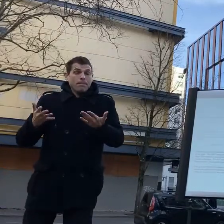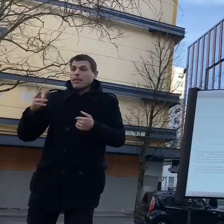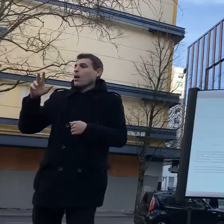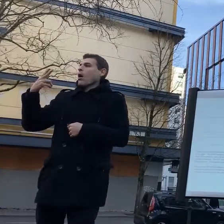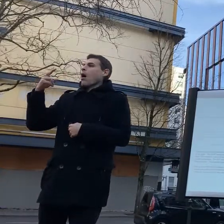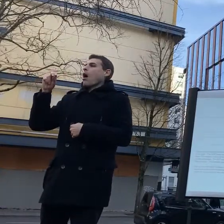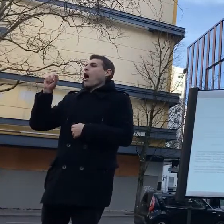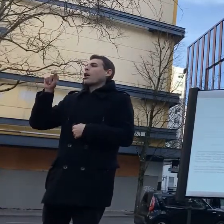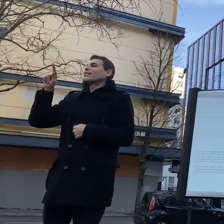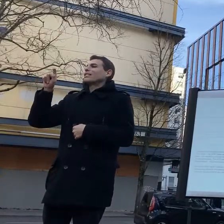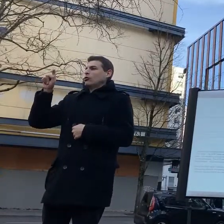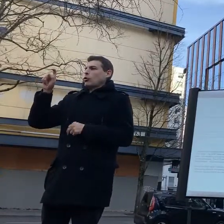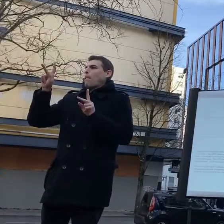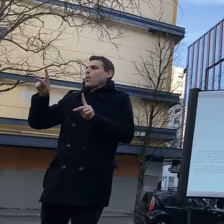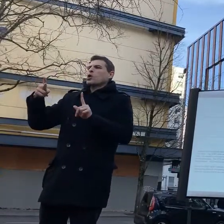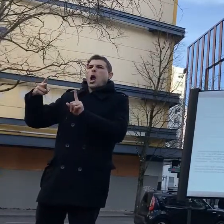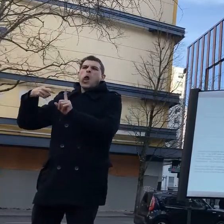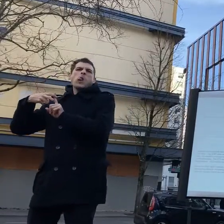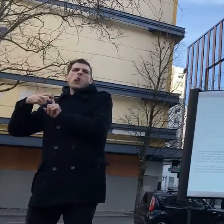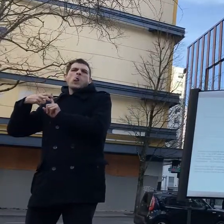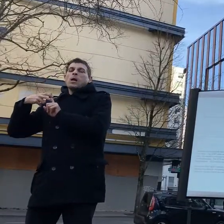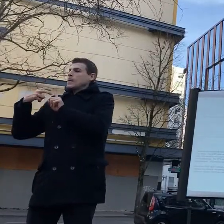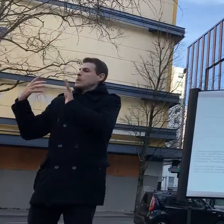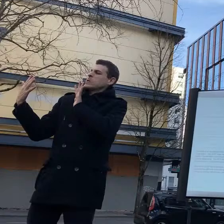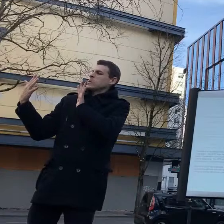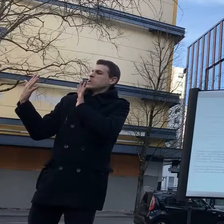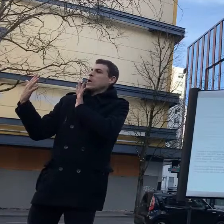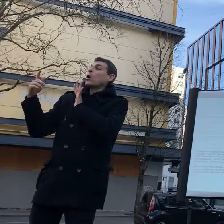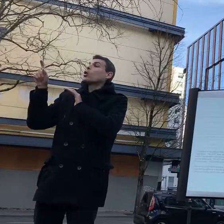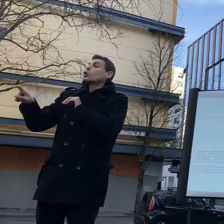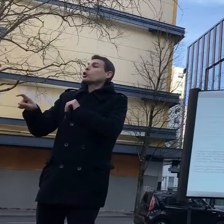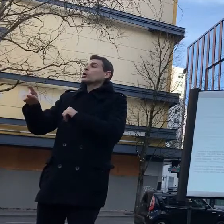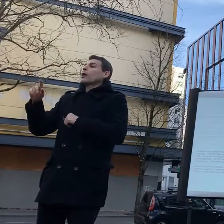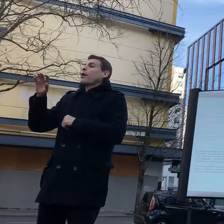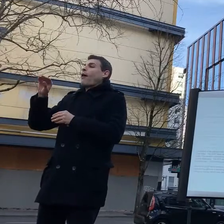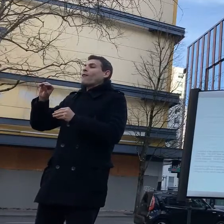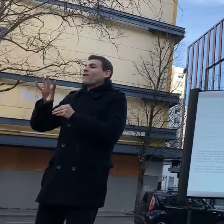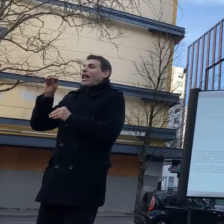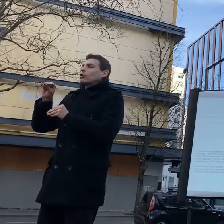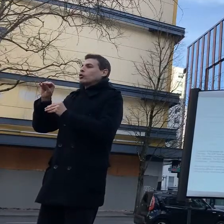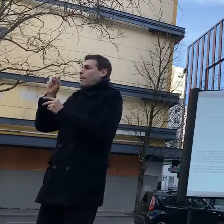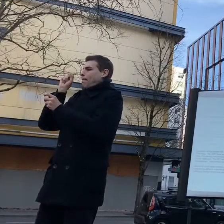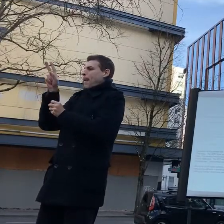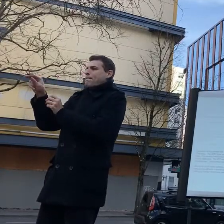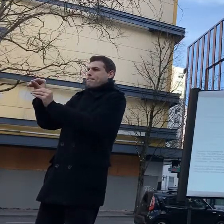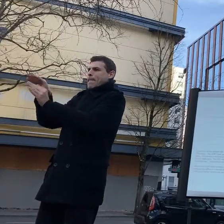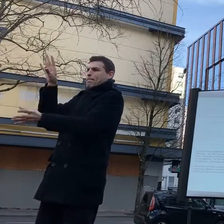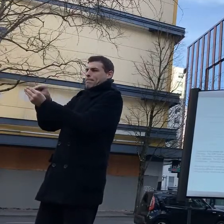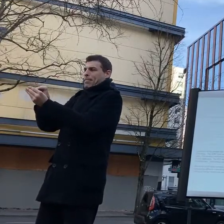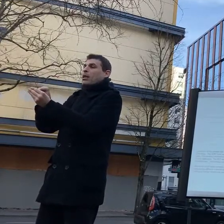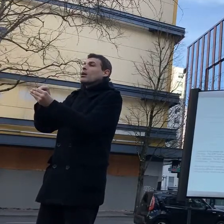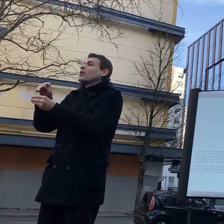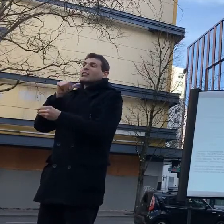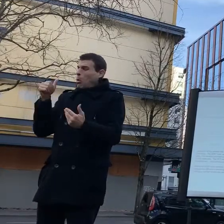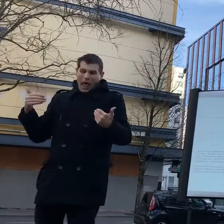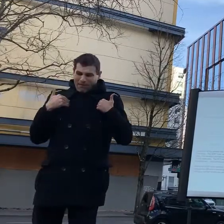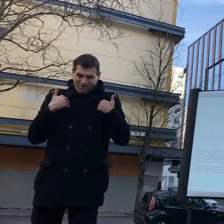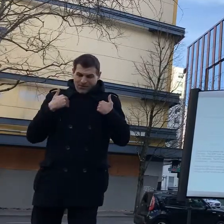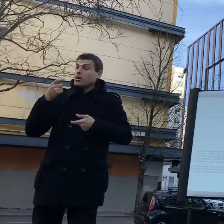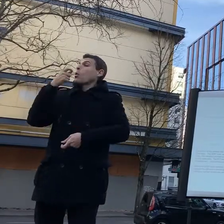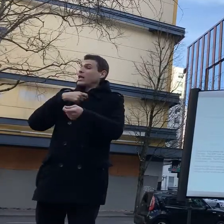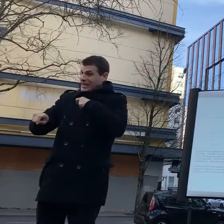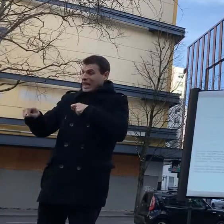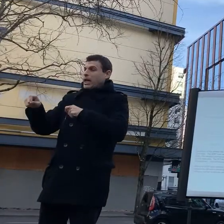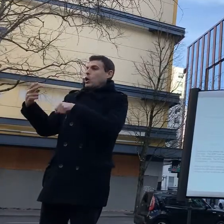ran through because they were all immediately feeling the effects and you can see that here